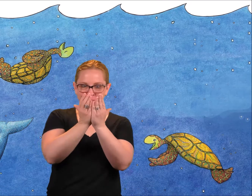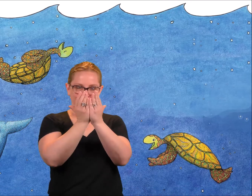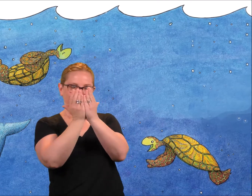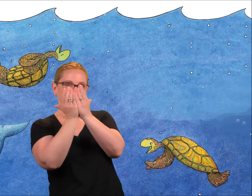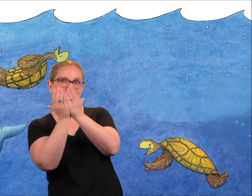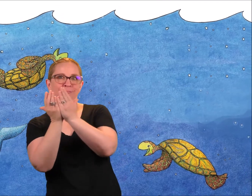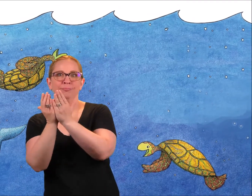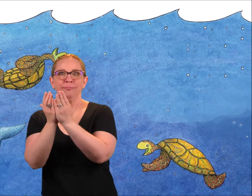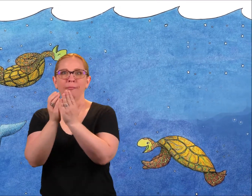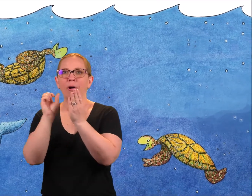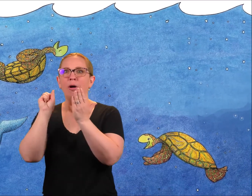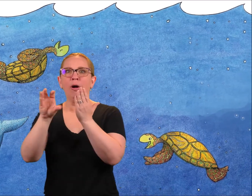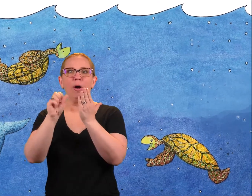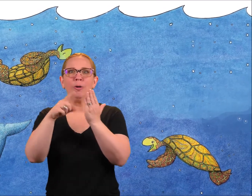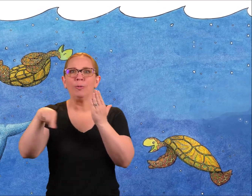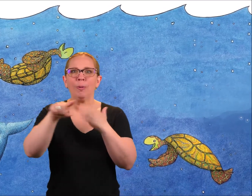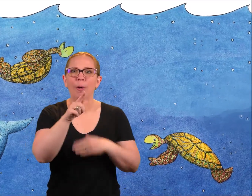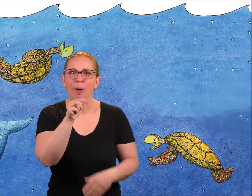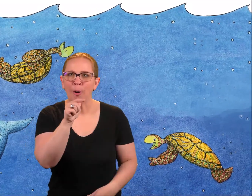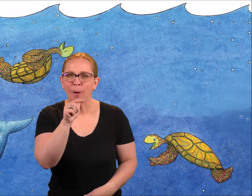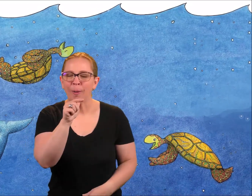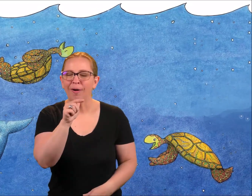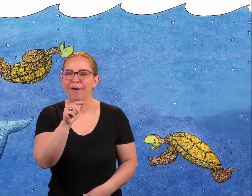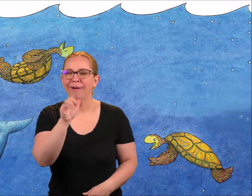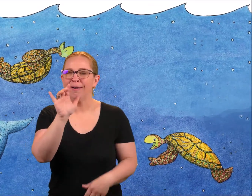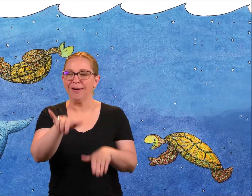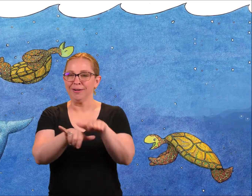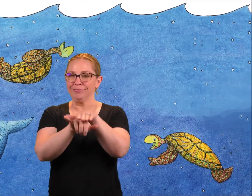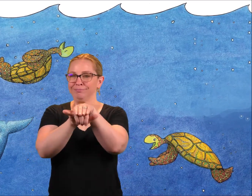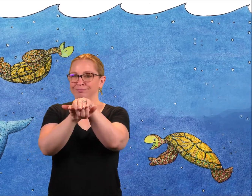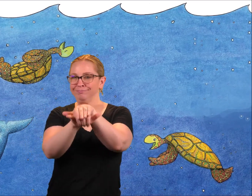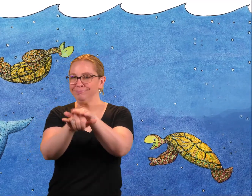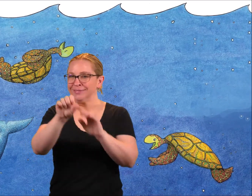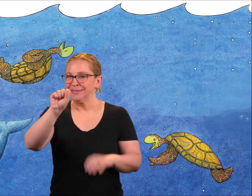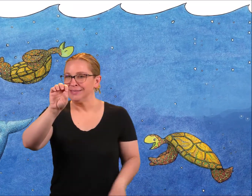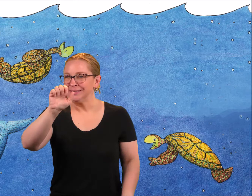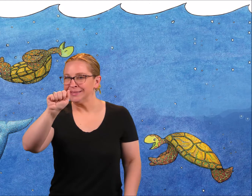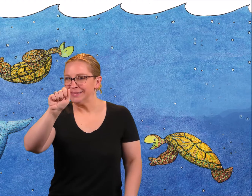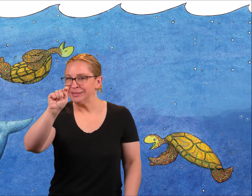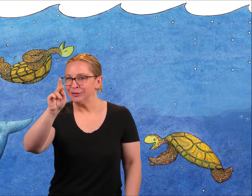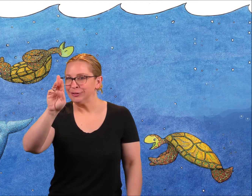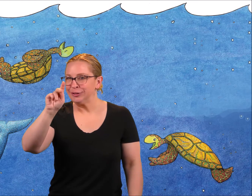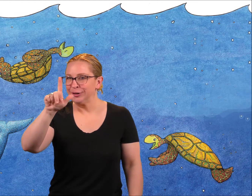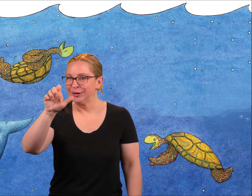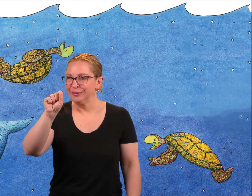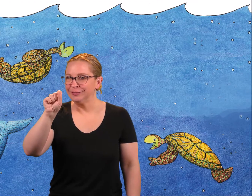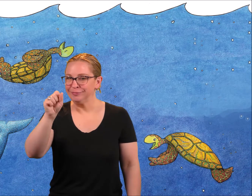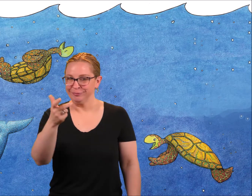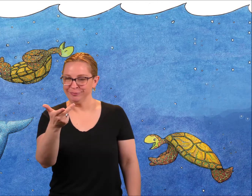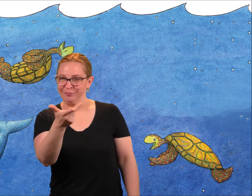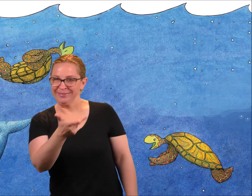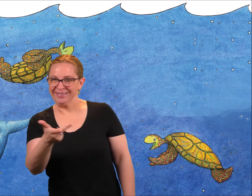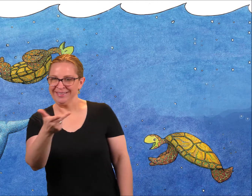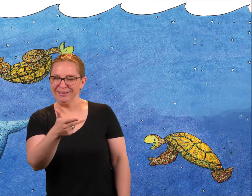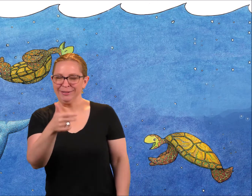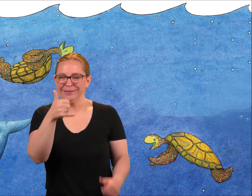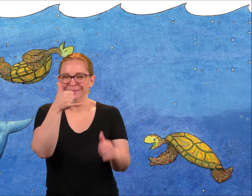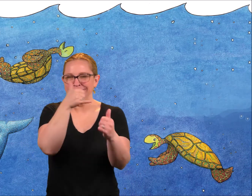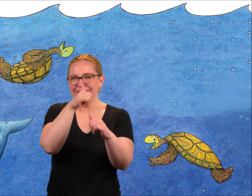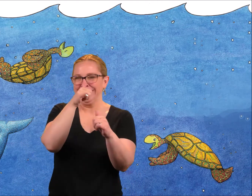to three silly